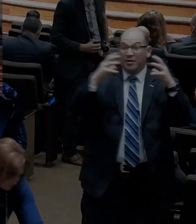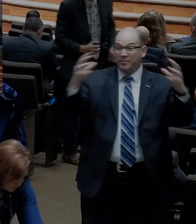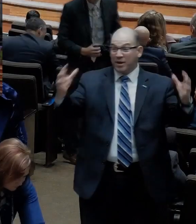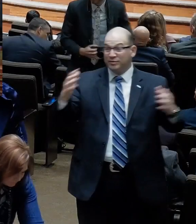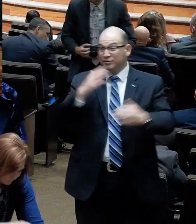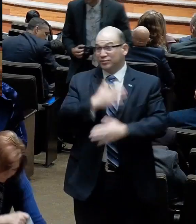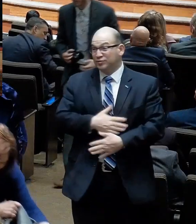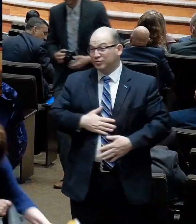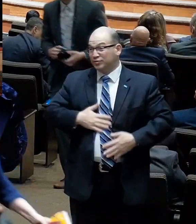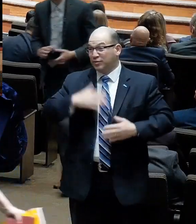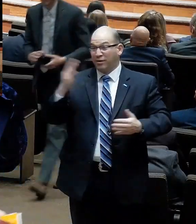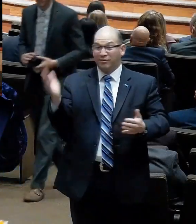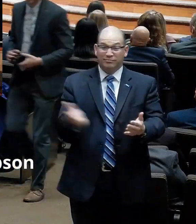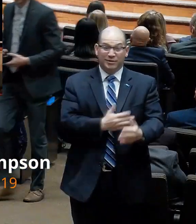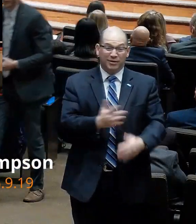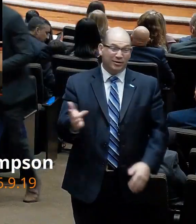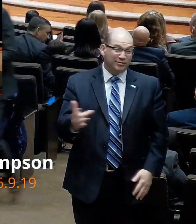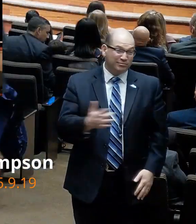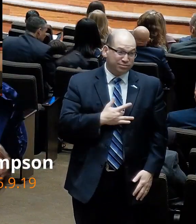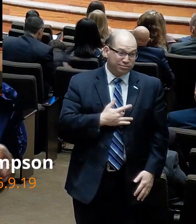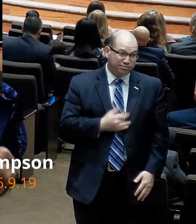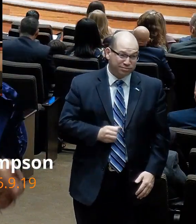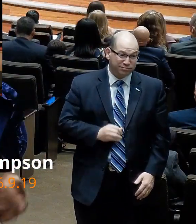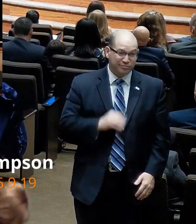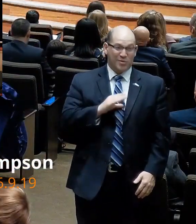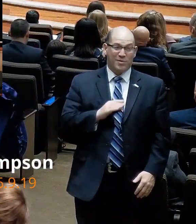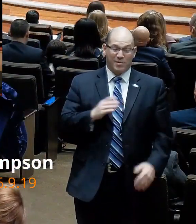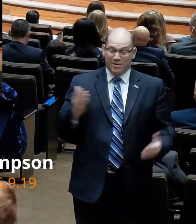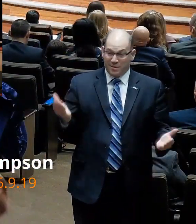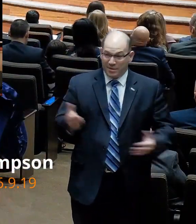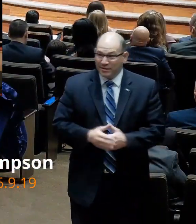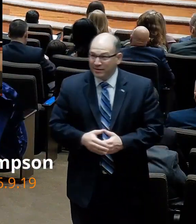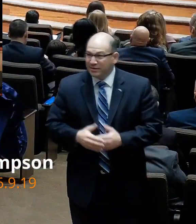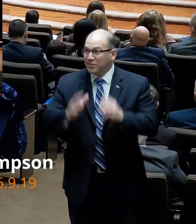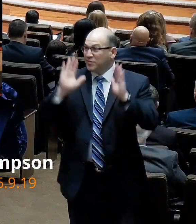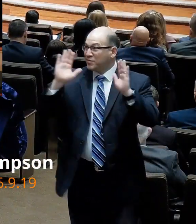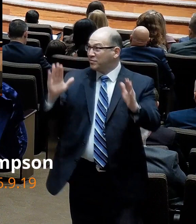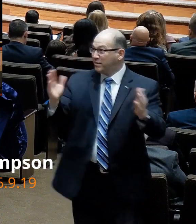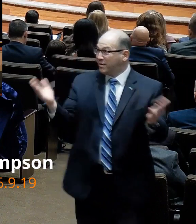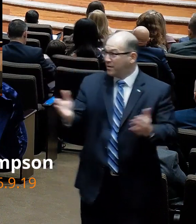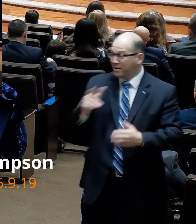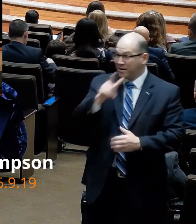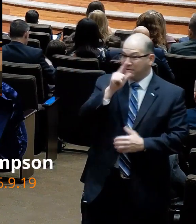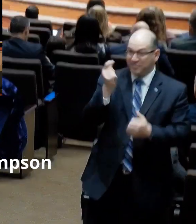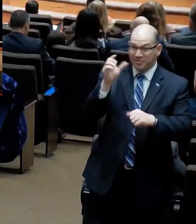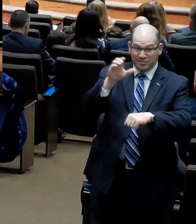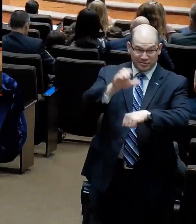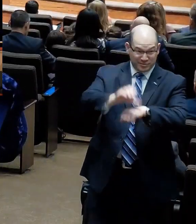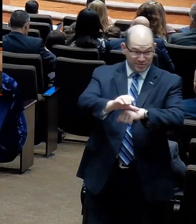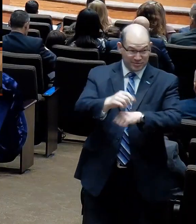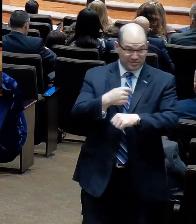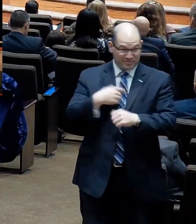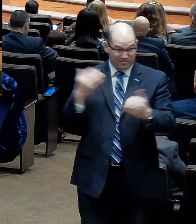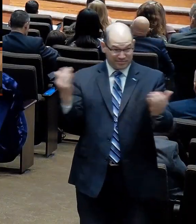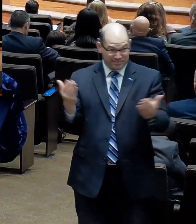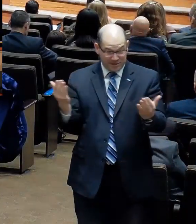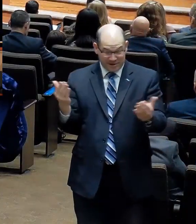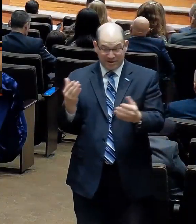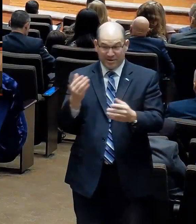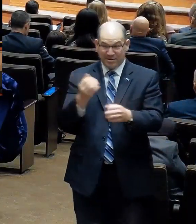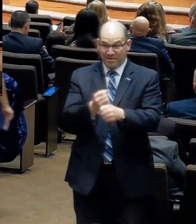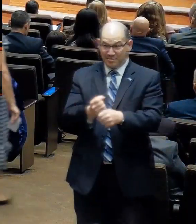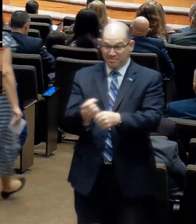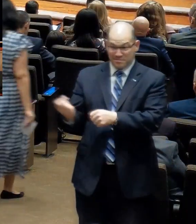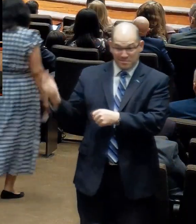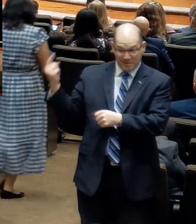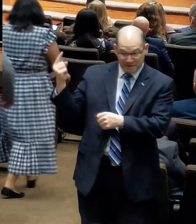Be back here at Lancaster Baptist Church and had the privilege to be here last year and preach on this same Sunday night in June and what an honor